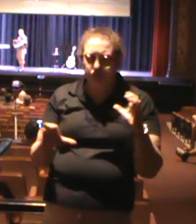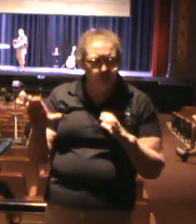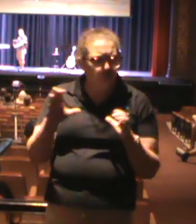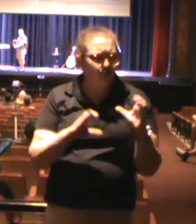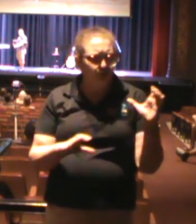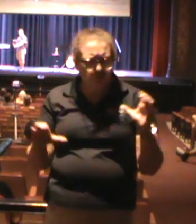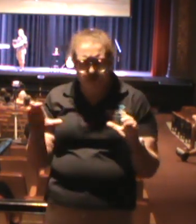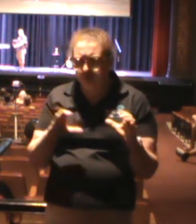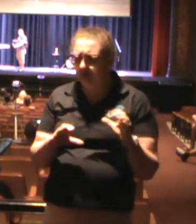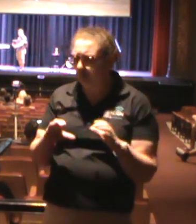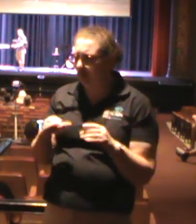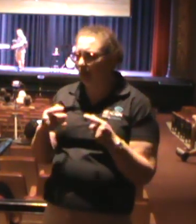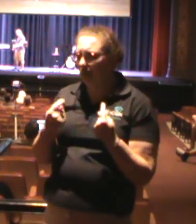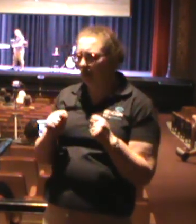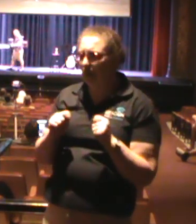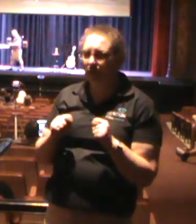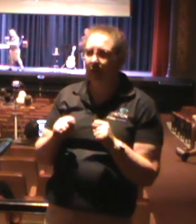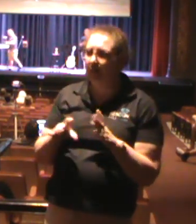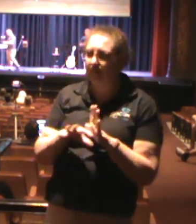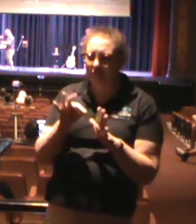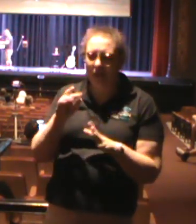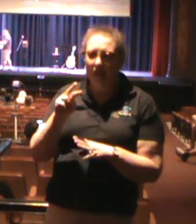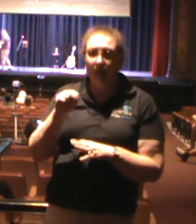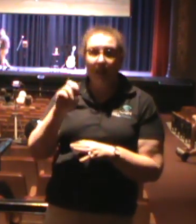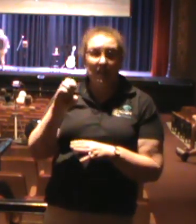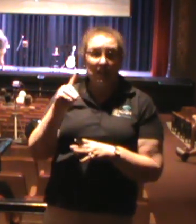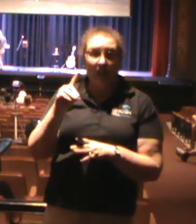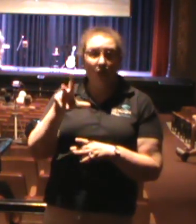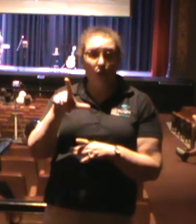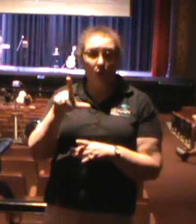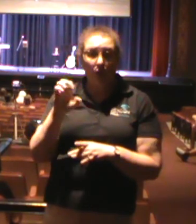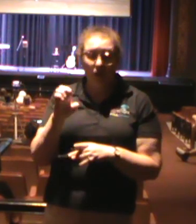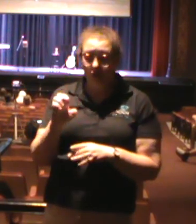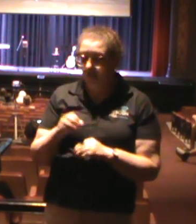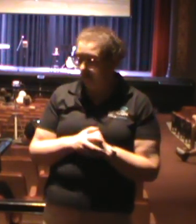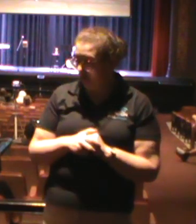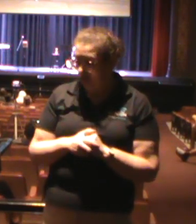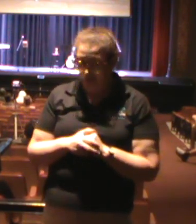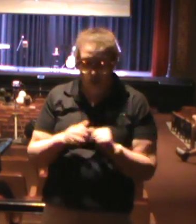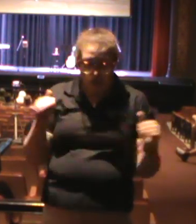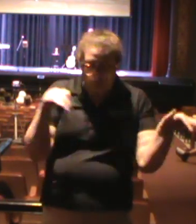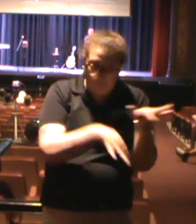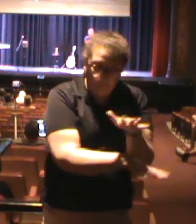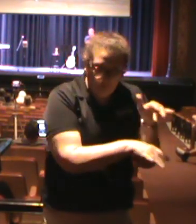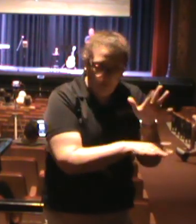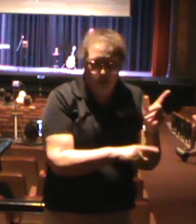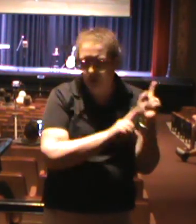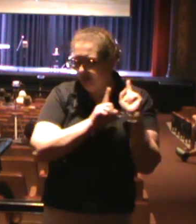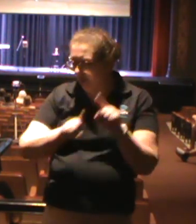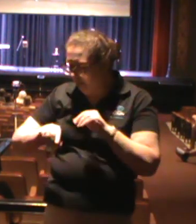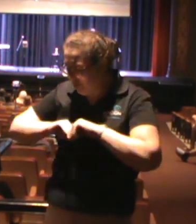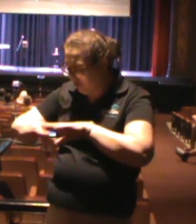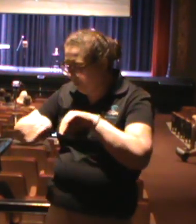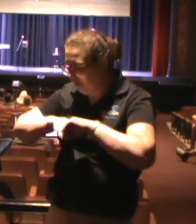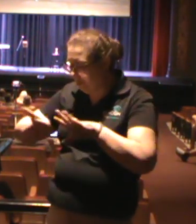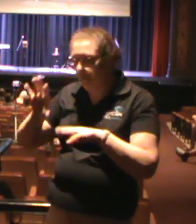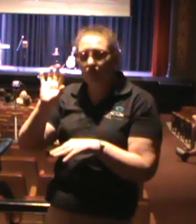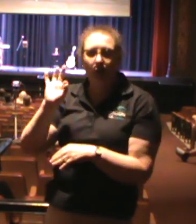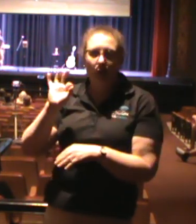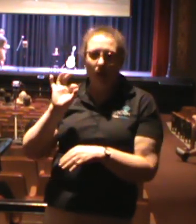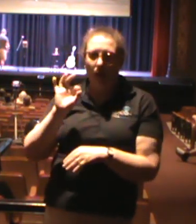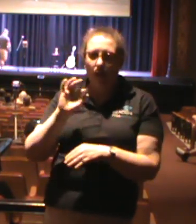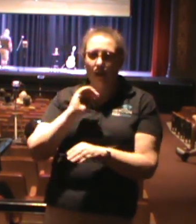it's like finding a needle in a haystack, and we were about to give up. So we went down to the pool for like a nine o'clock,